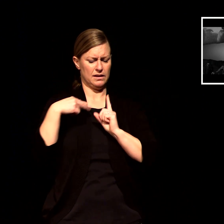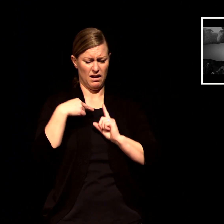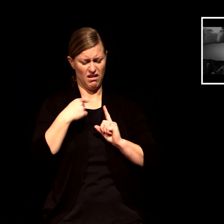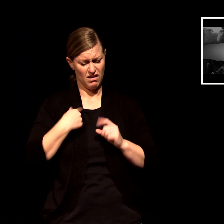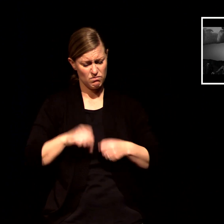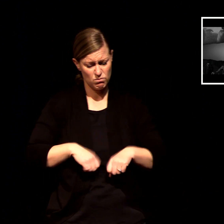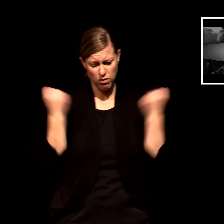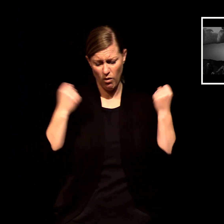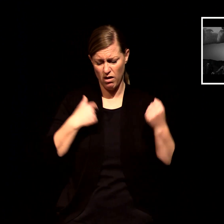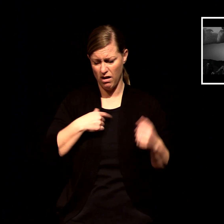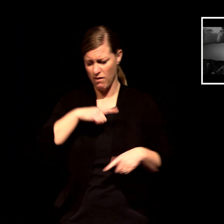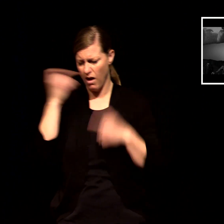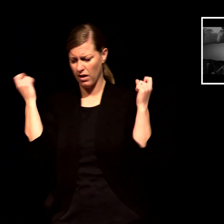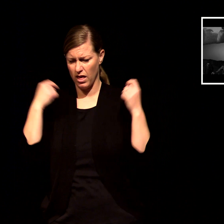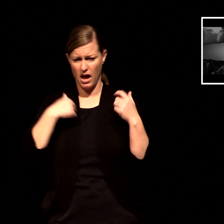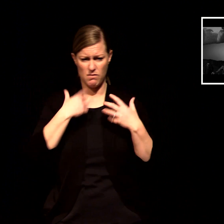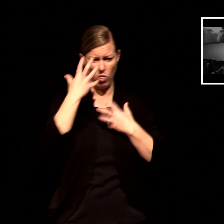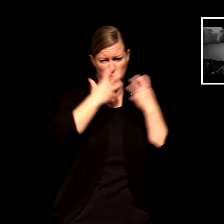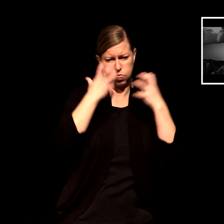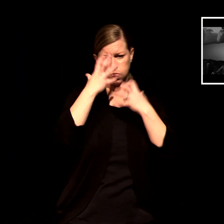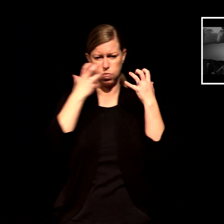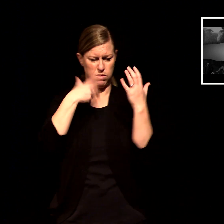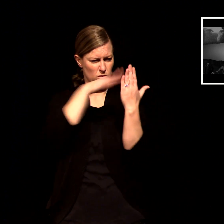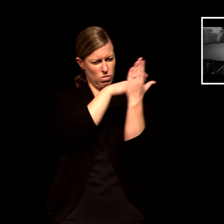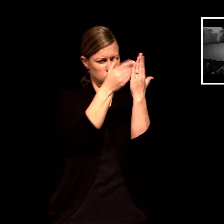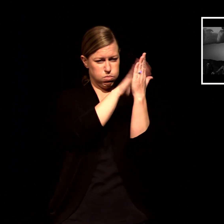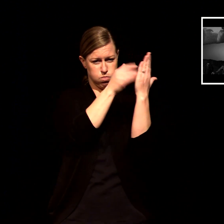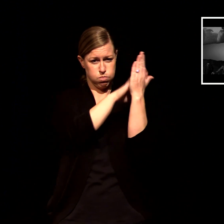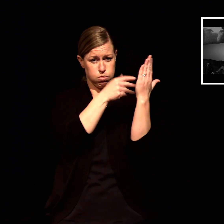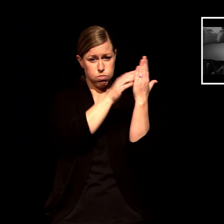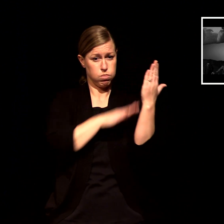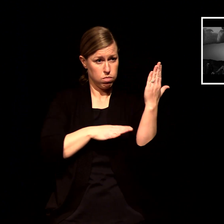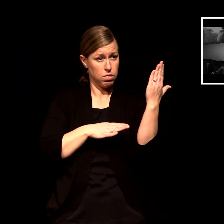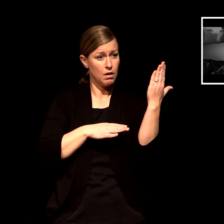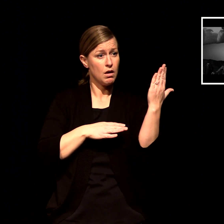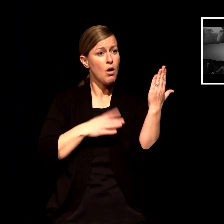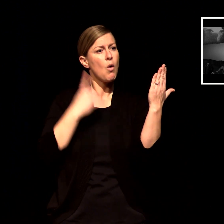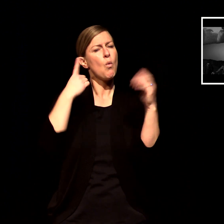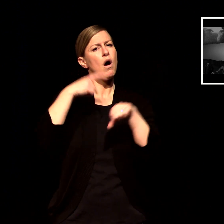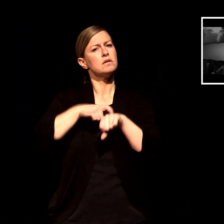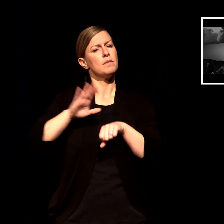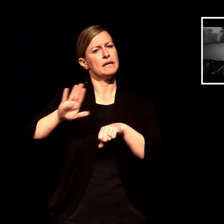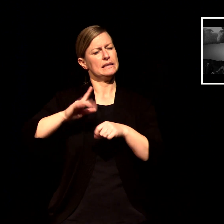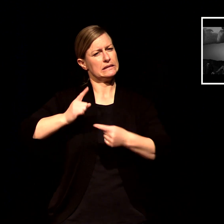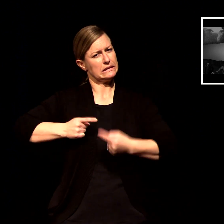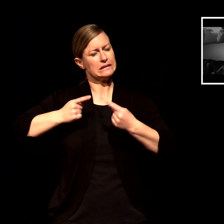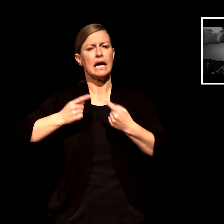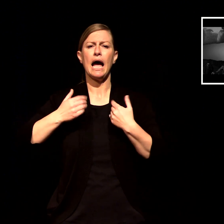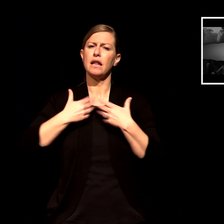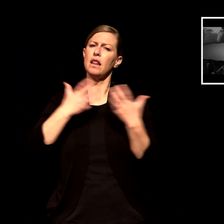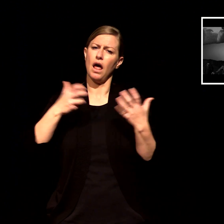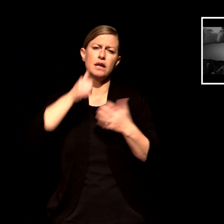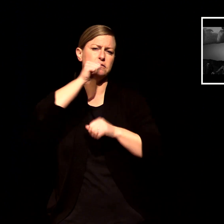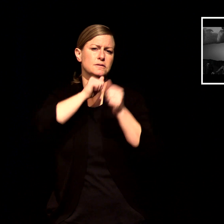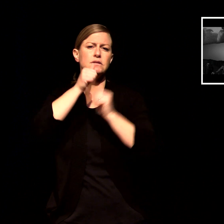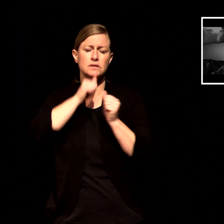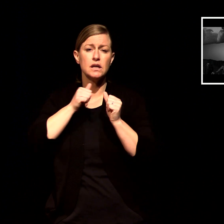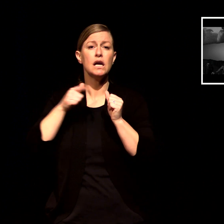actually cutting off a large portion of his ear in one of his seasons of wrestling and here's the thing